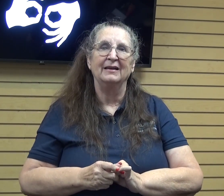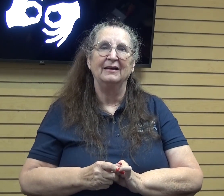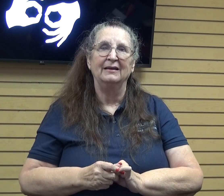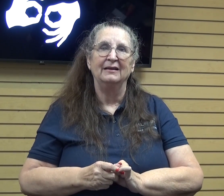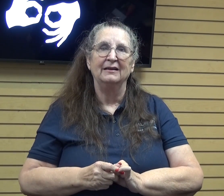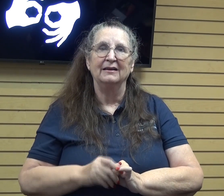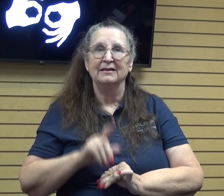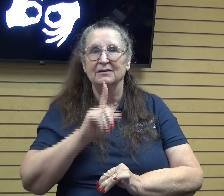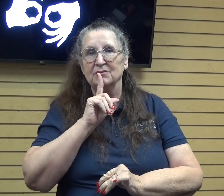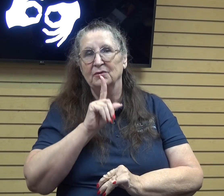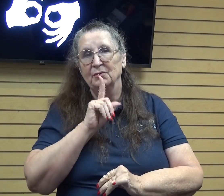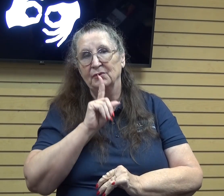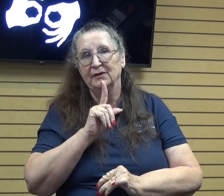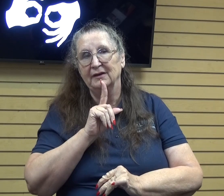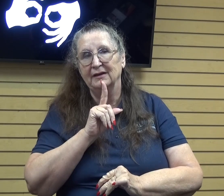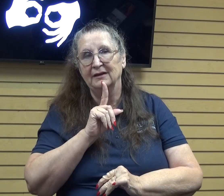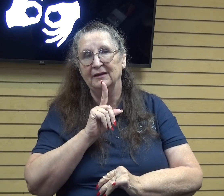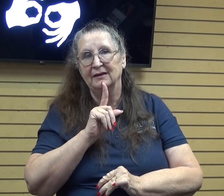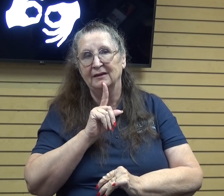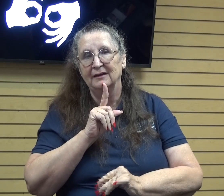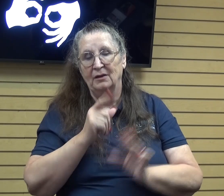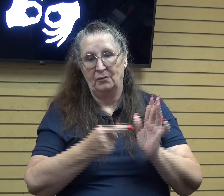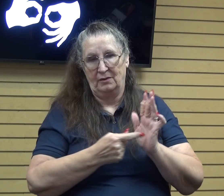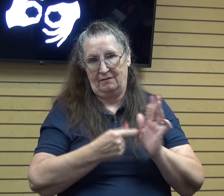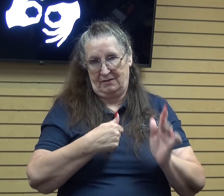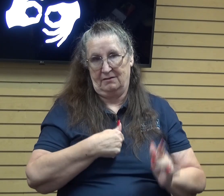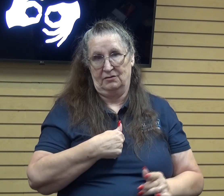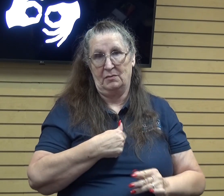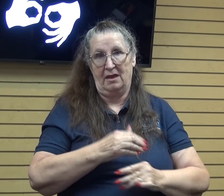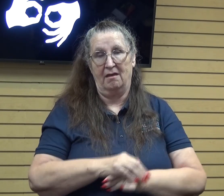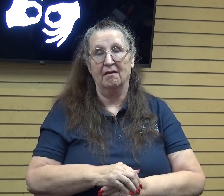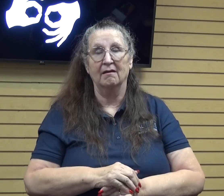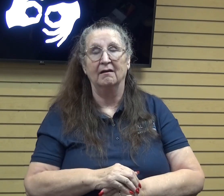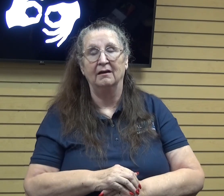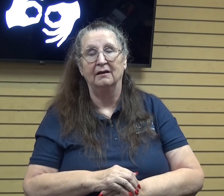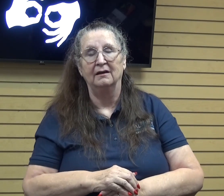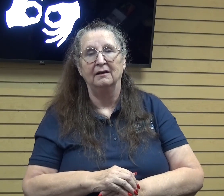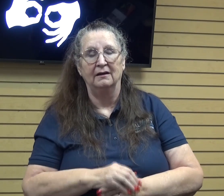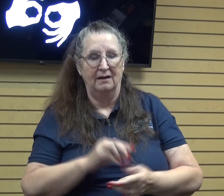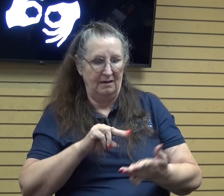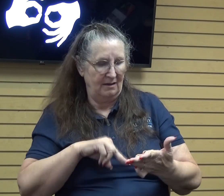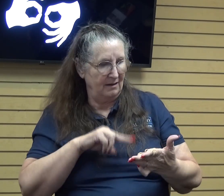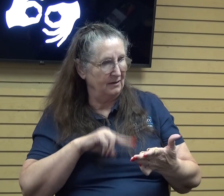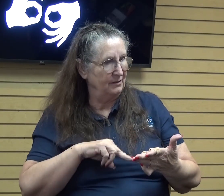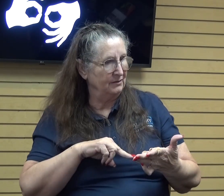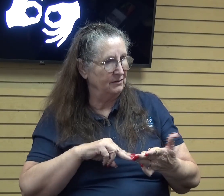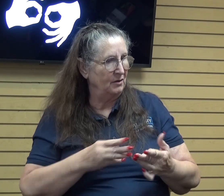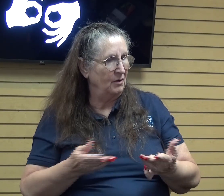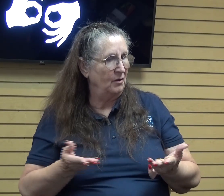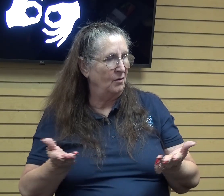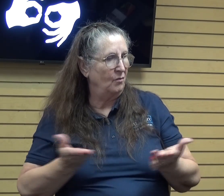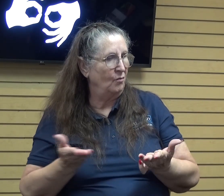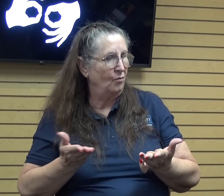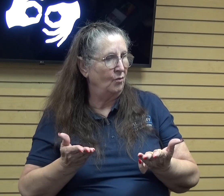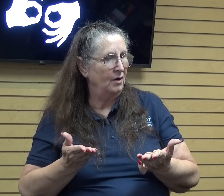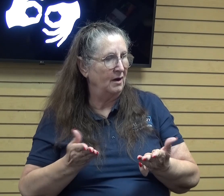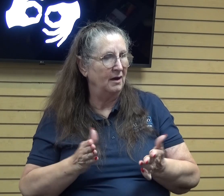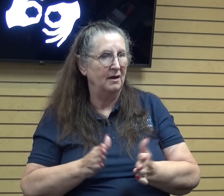it's been revealing let's put it that way so I looked a little bit into what the book of Psalms was